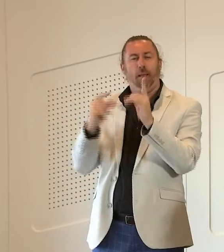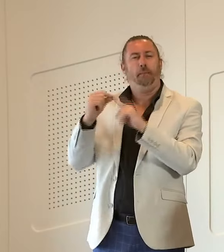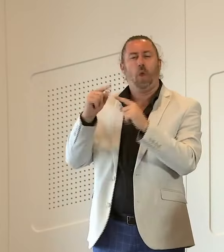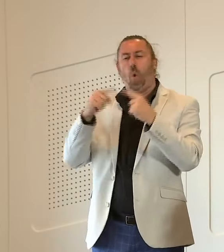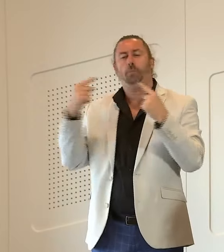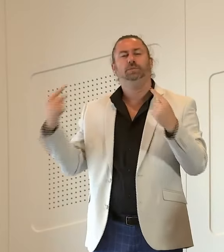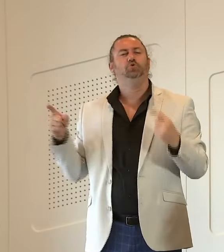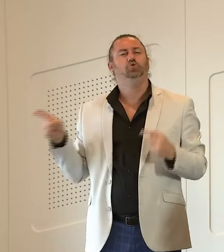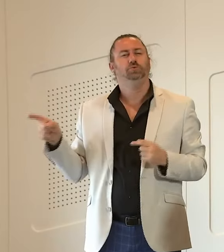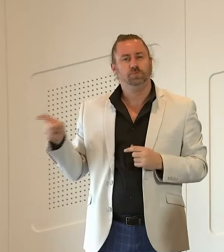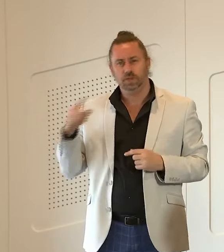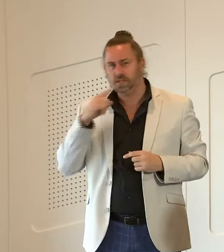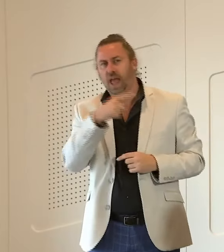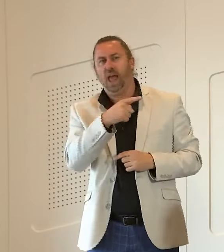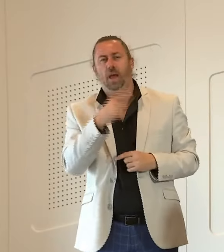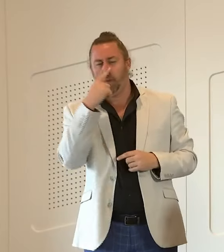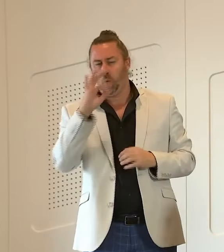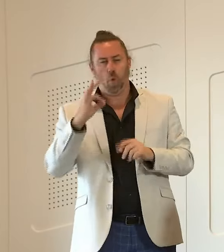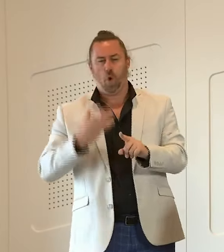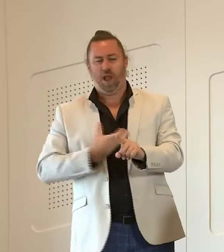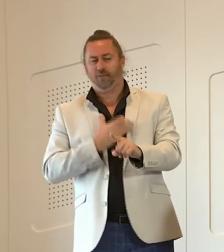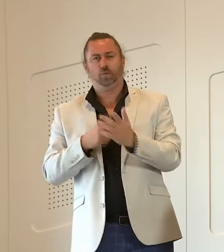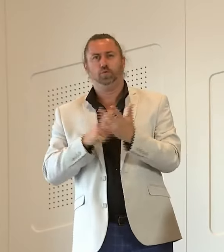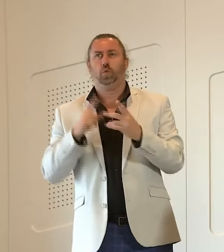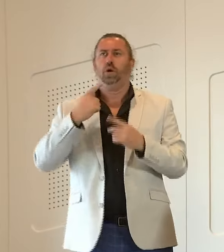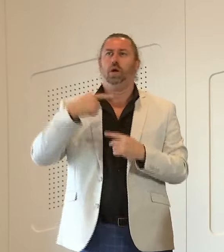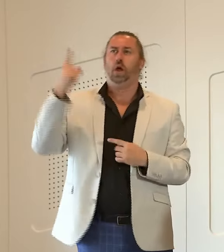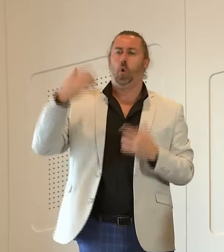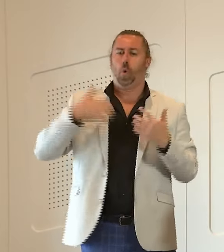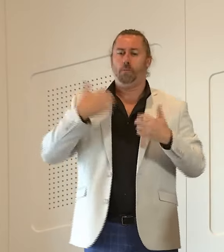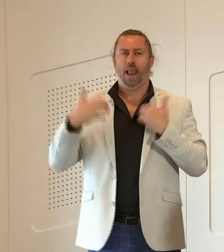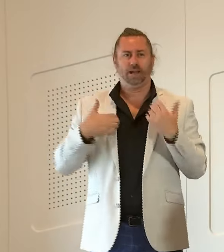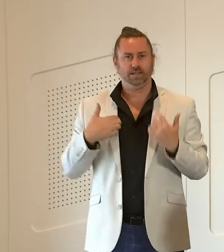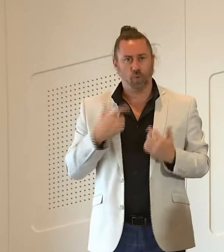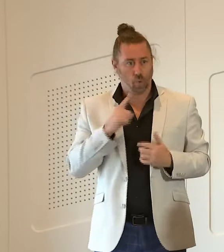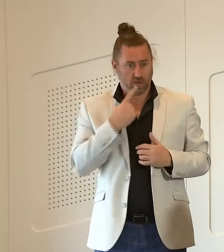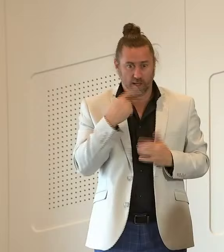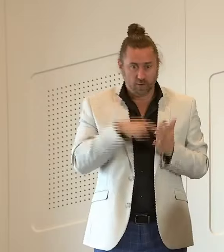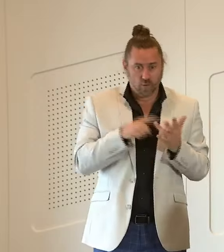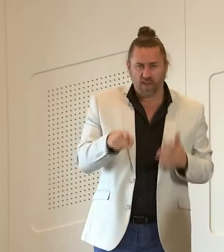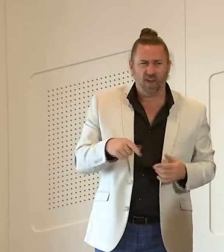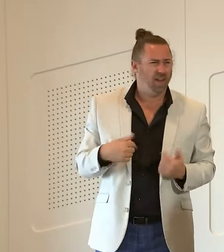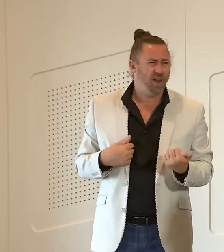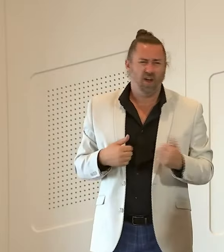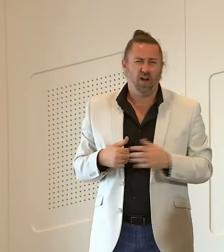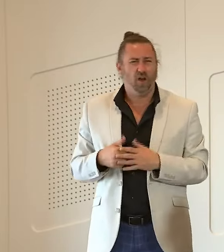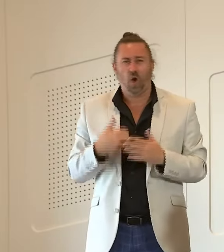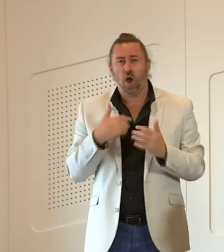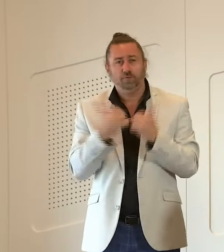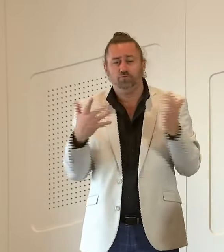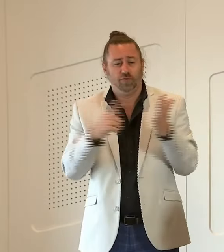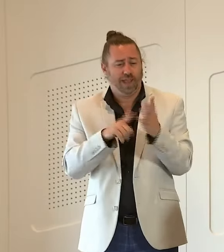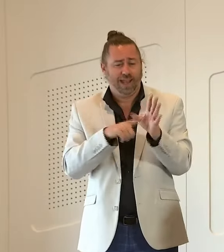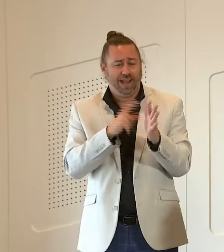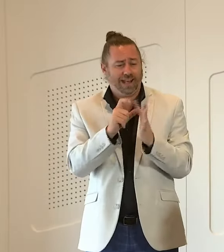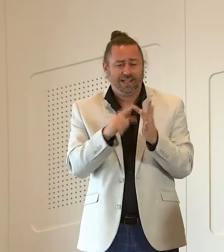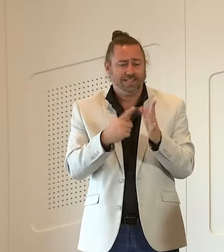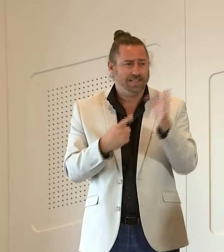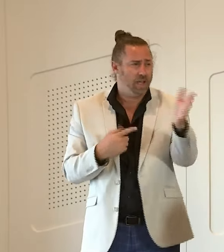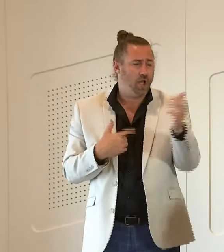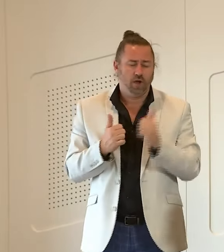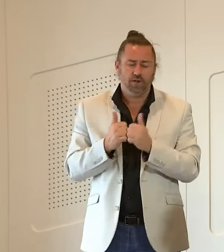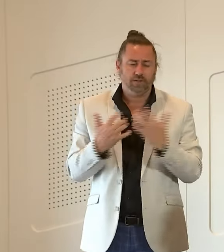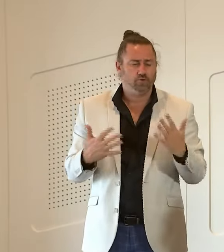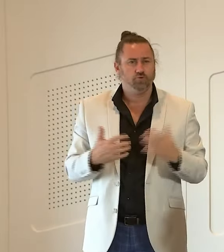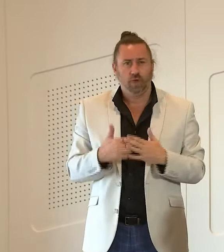i don't support that lydia i think people have the right to come forward and and